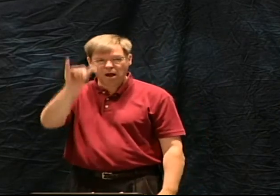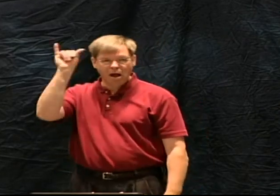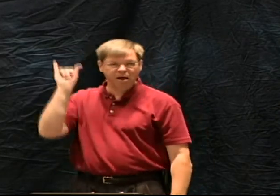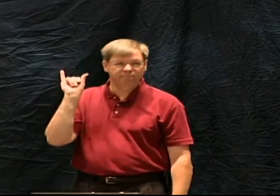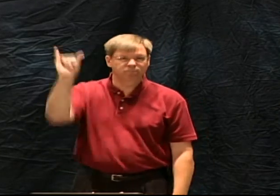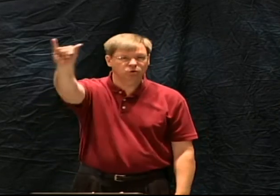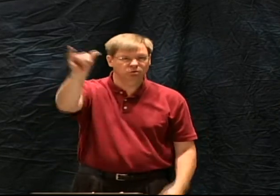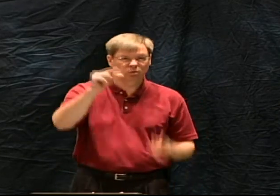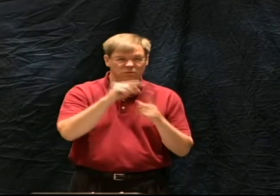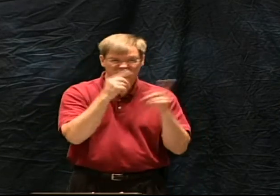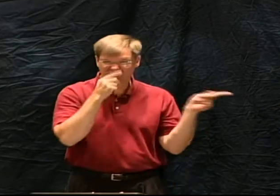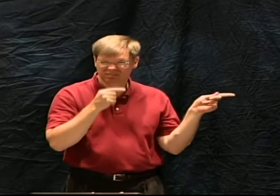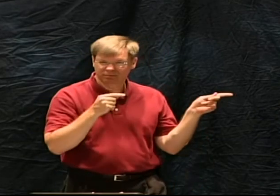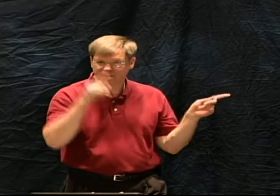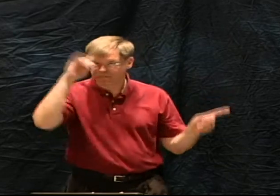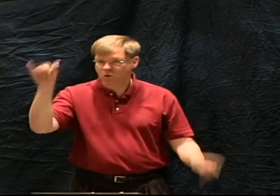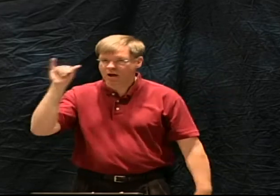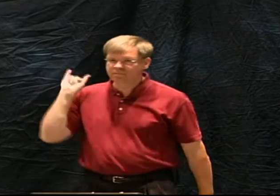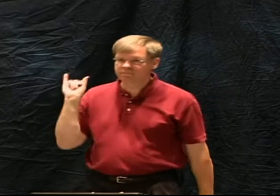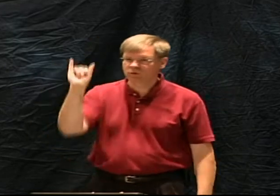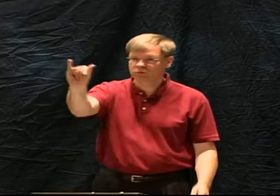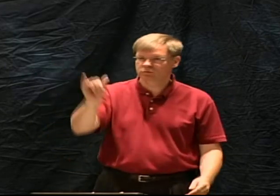forever forever